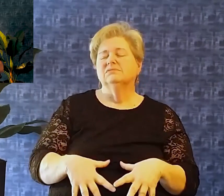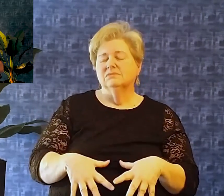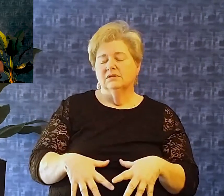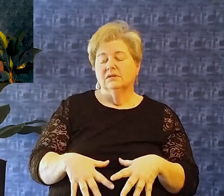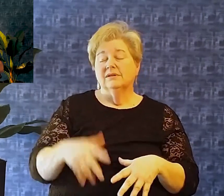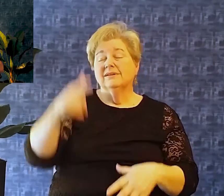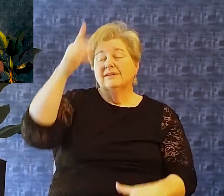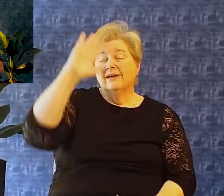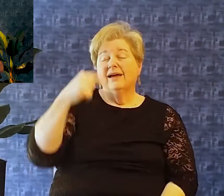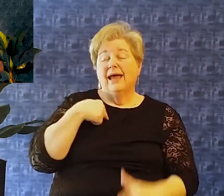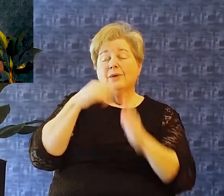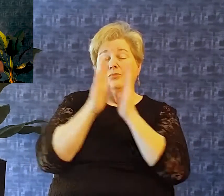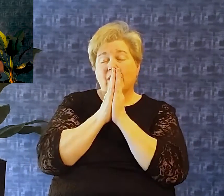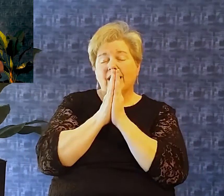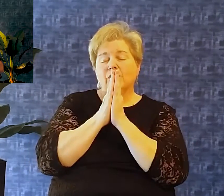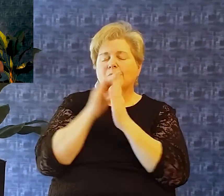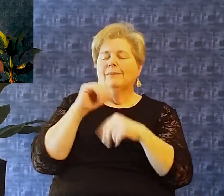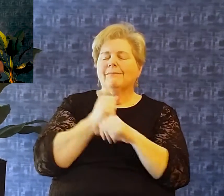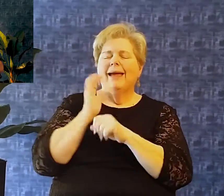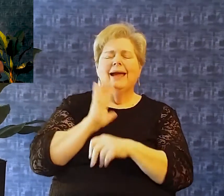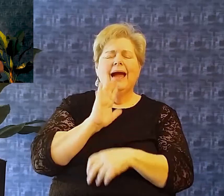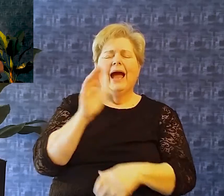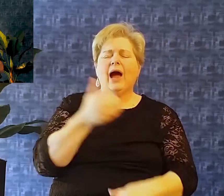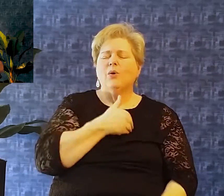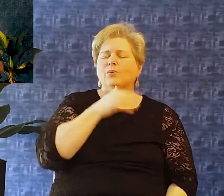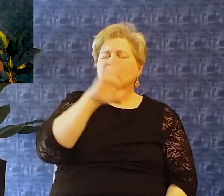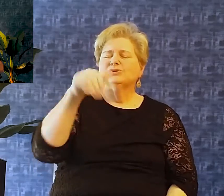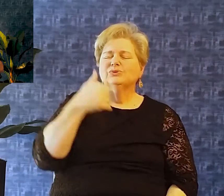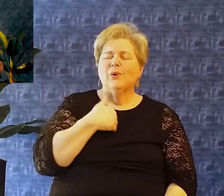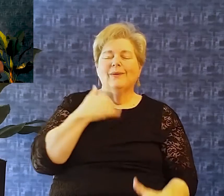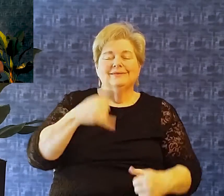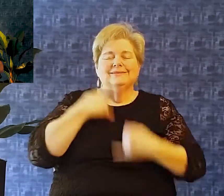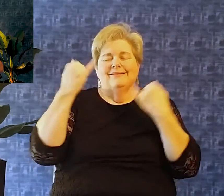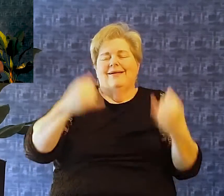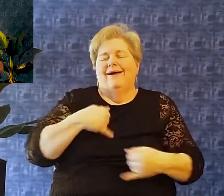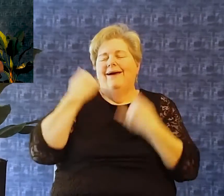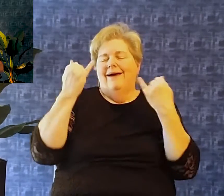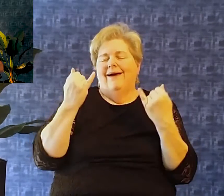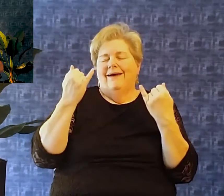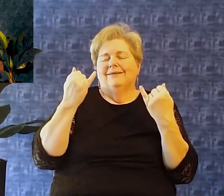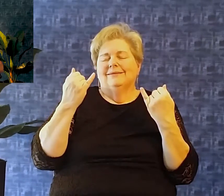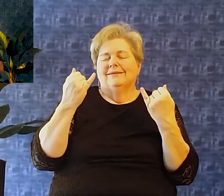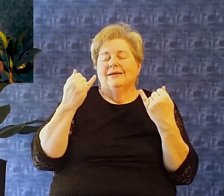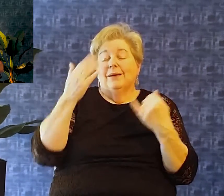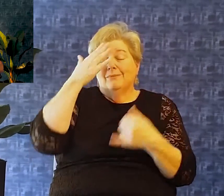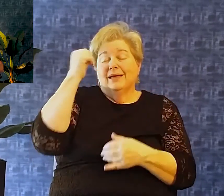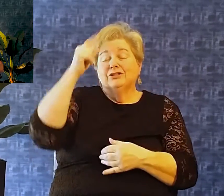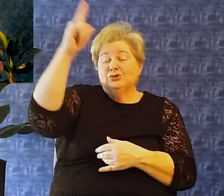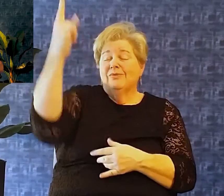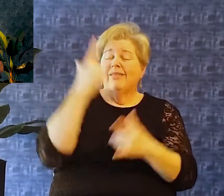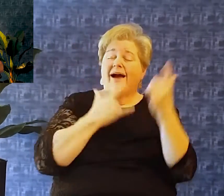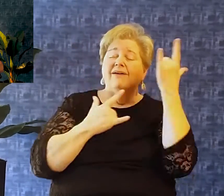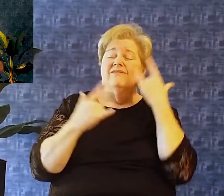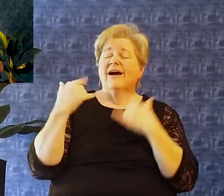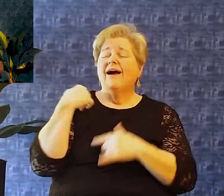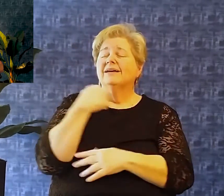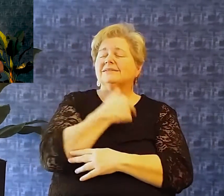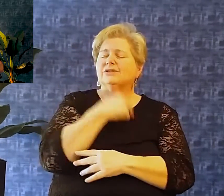feel discouraged today And God I pray that you would gladden our souls And give us joy Knowing that you love